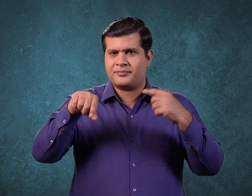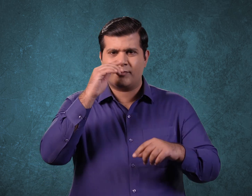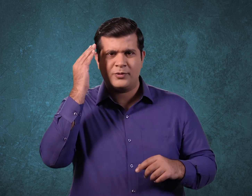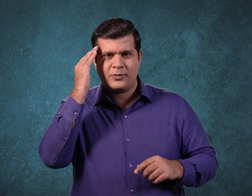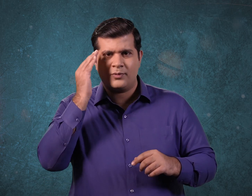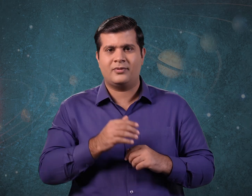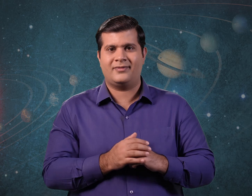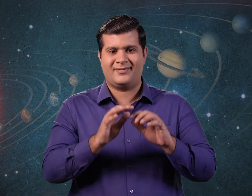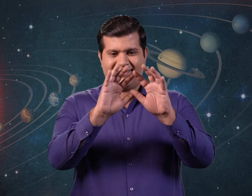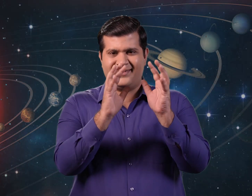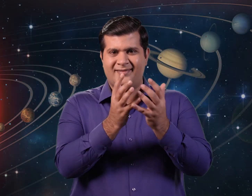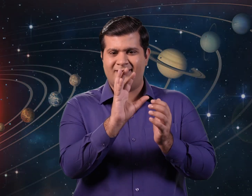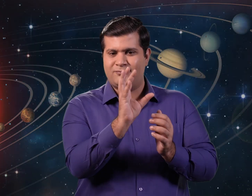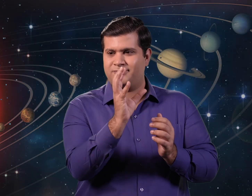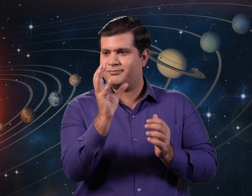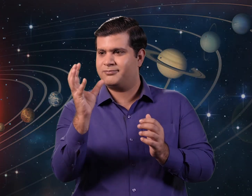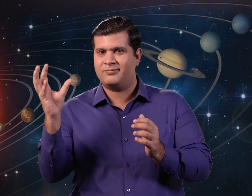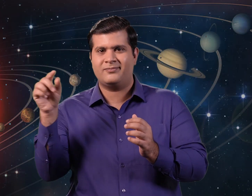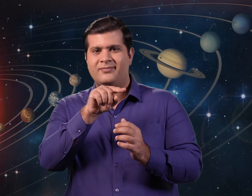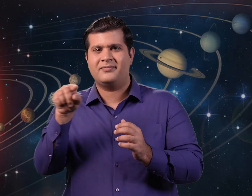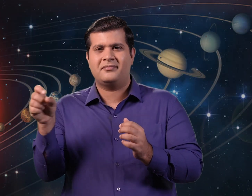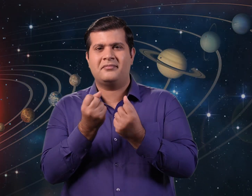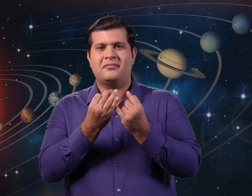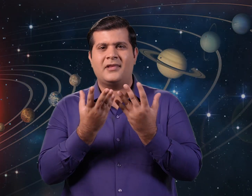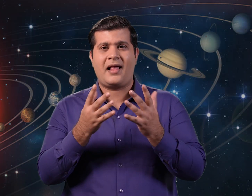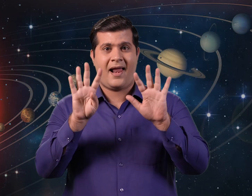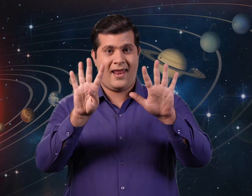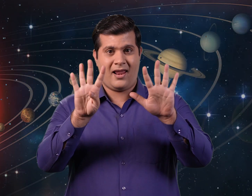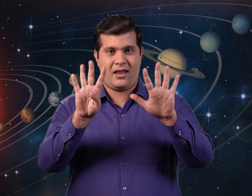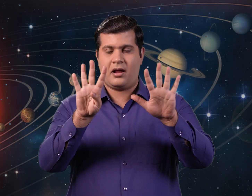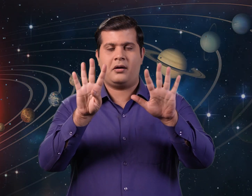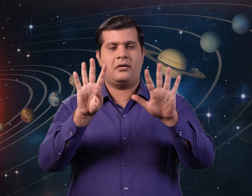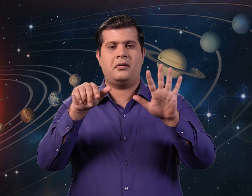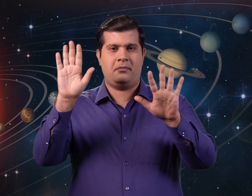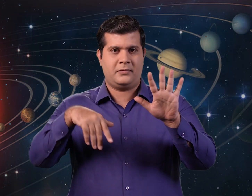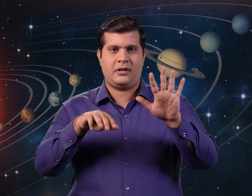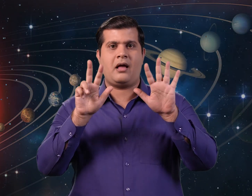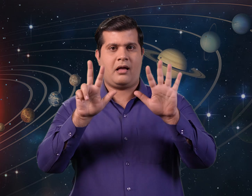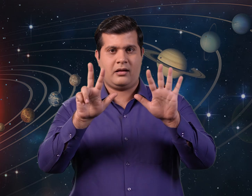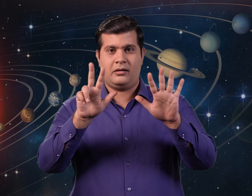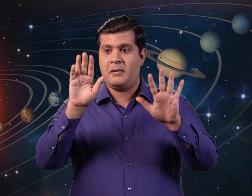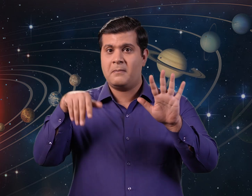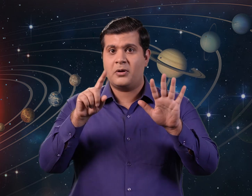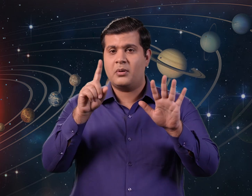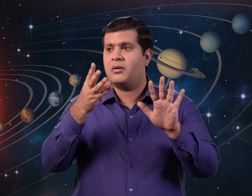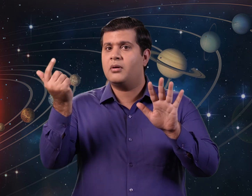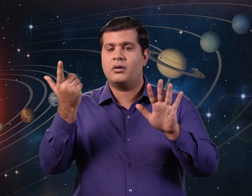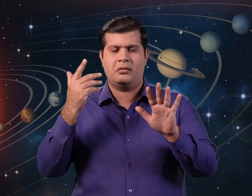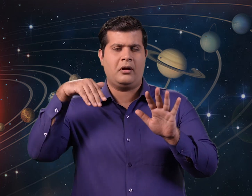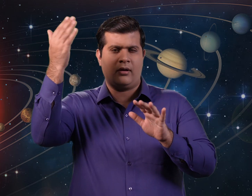In our solar system, there were 9 planets. Now there are 8. We will talk about what happened to